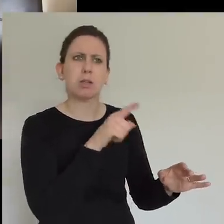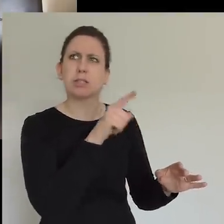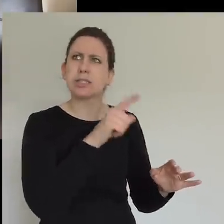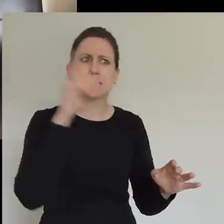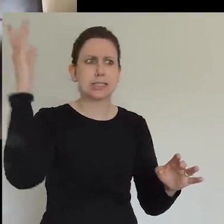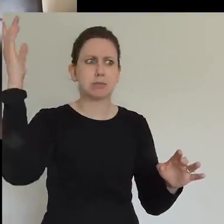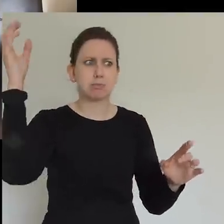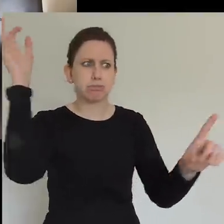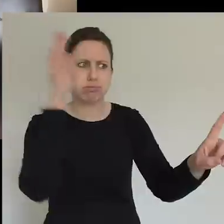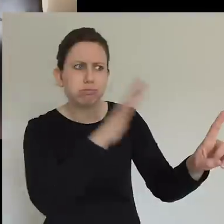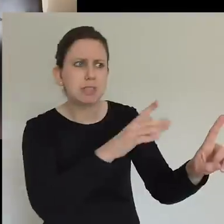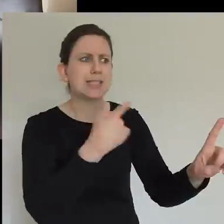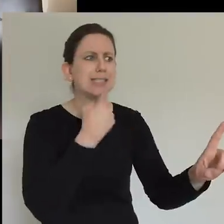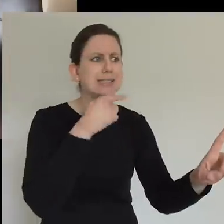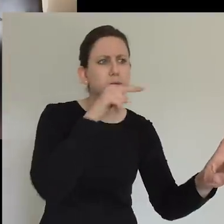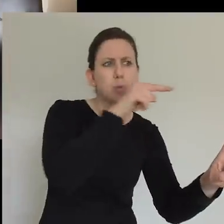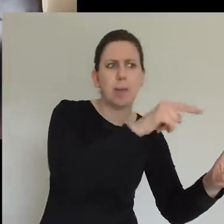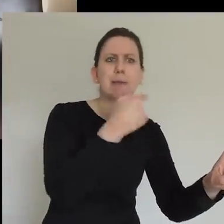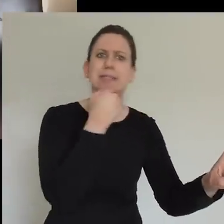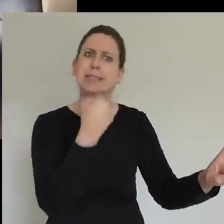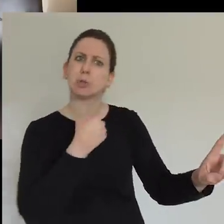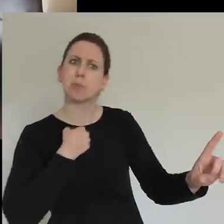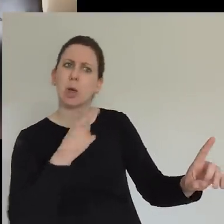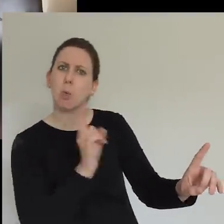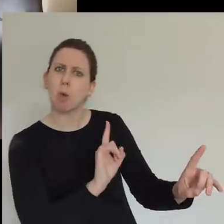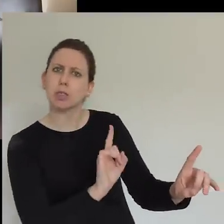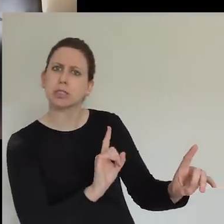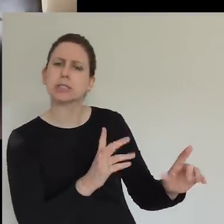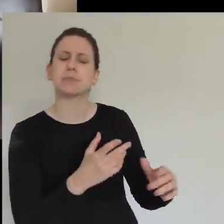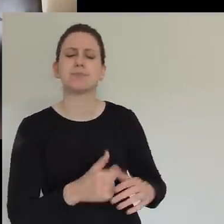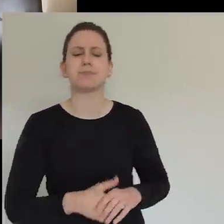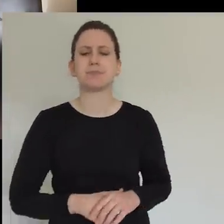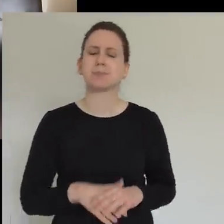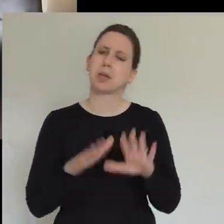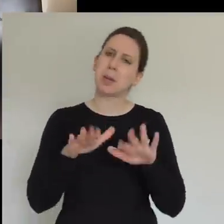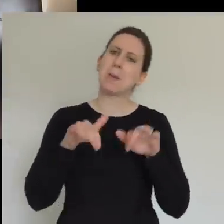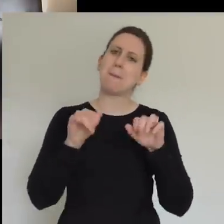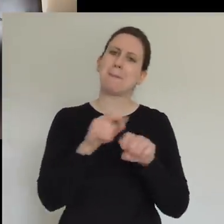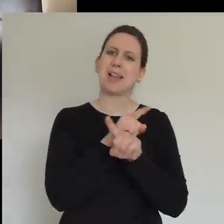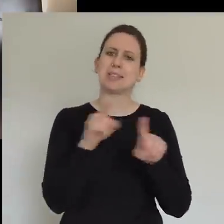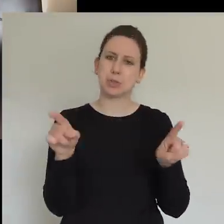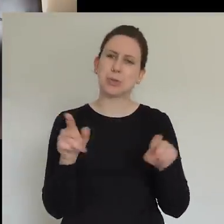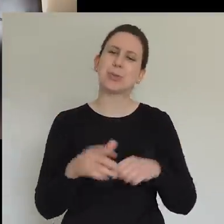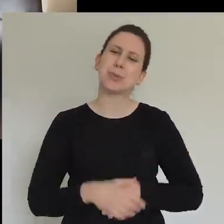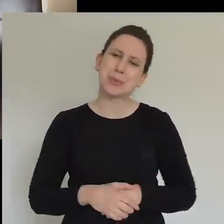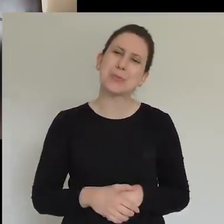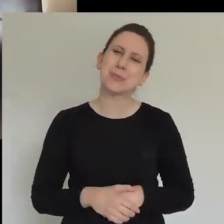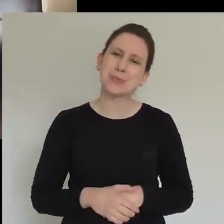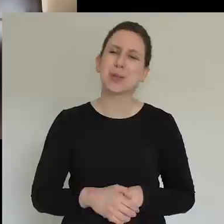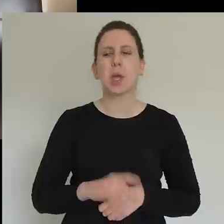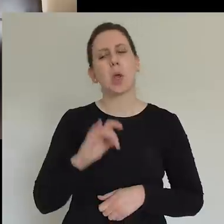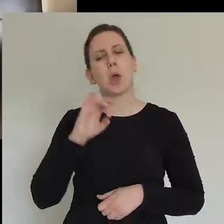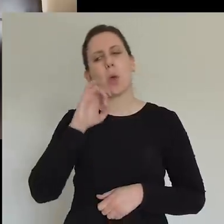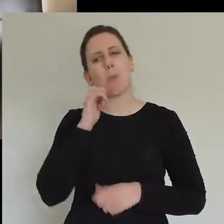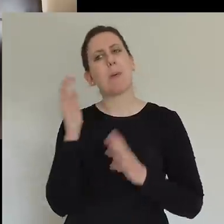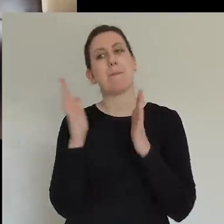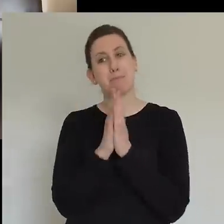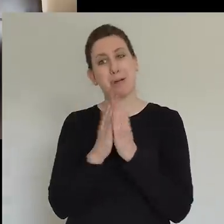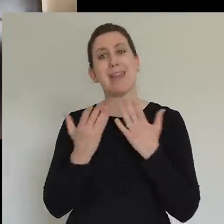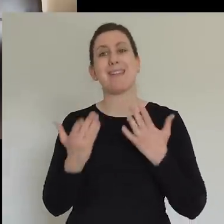ahead? And bless you guys. We're just going to pray together. Yeah. And then we're just going to be back in a short time